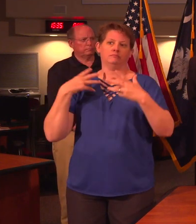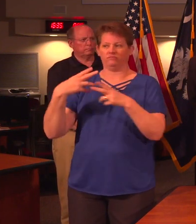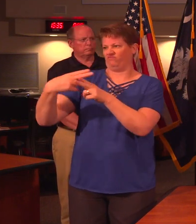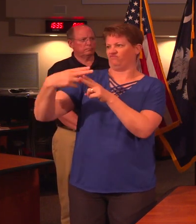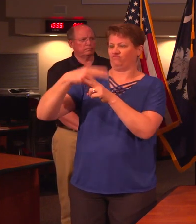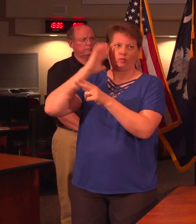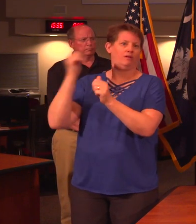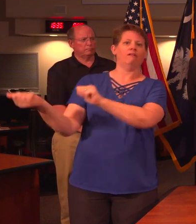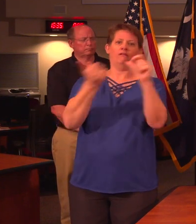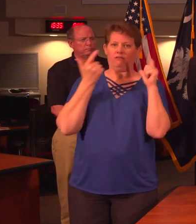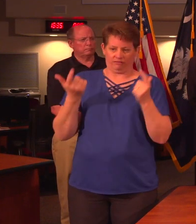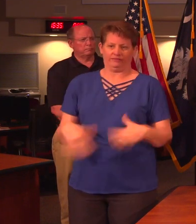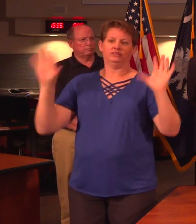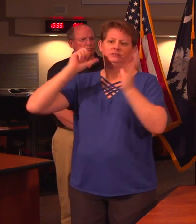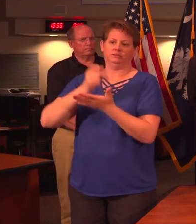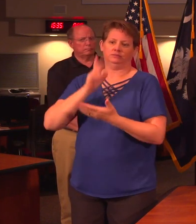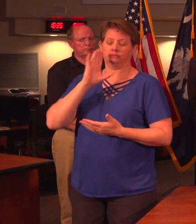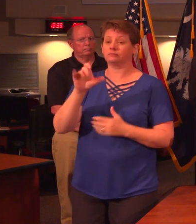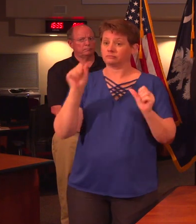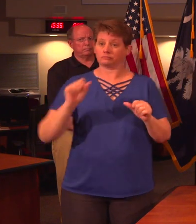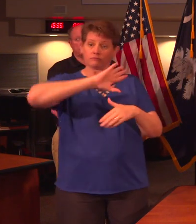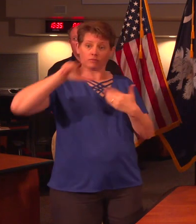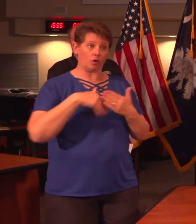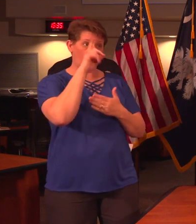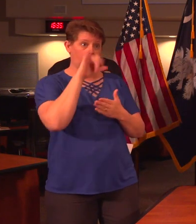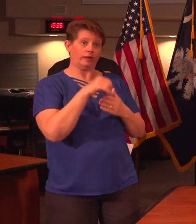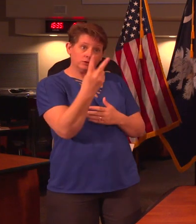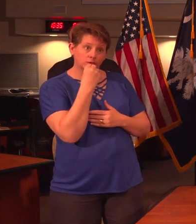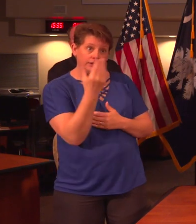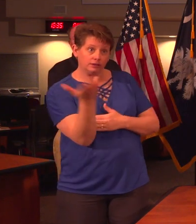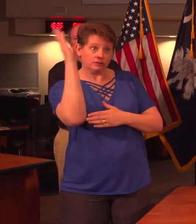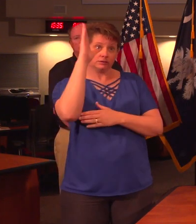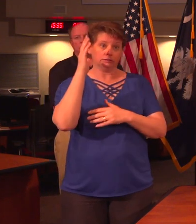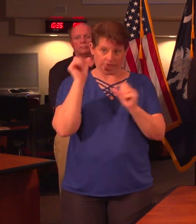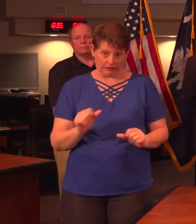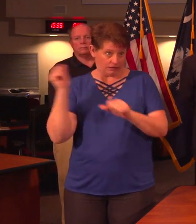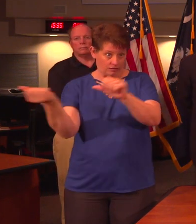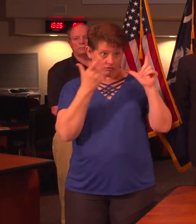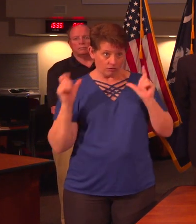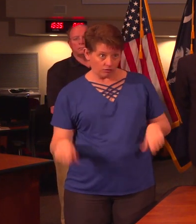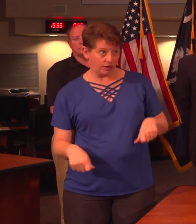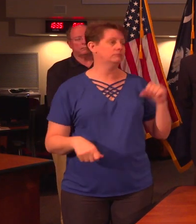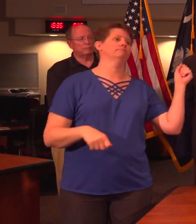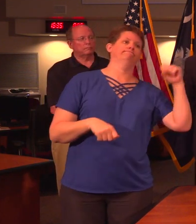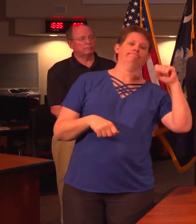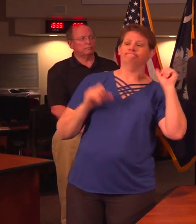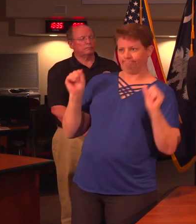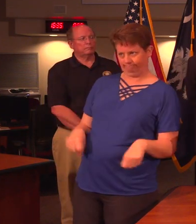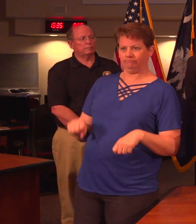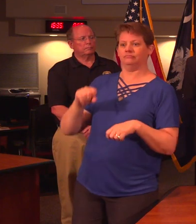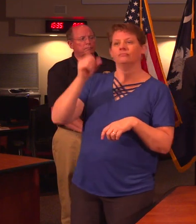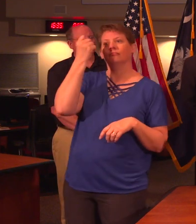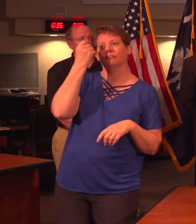shortly, we'll have all of those plans approved. And can all districts do that two meals a day? Yes, yes. Now, it's not